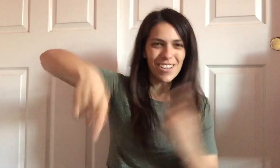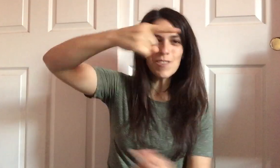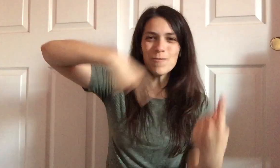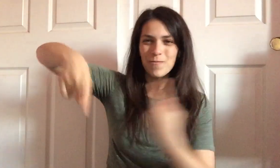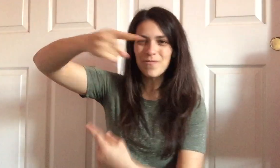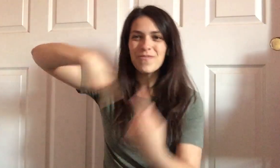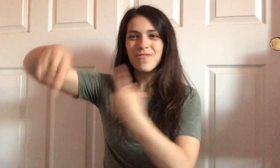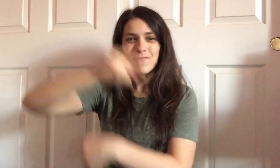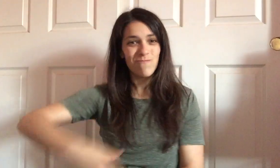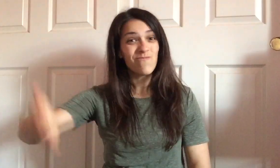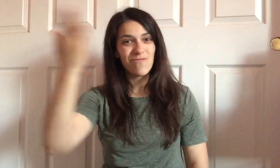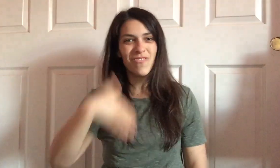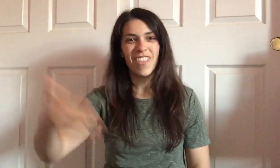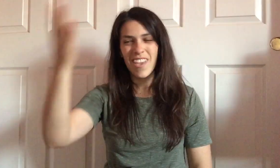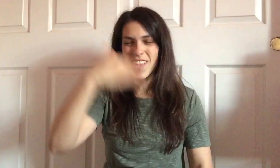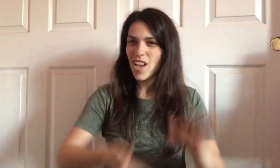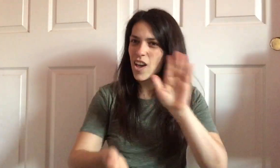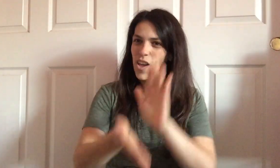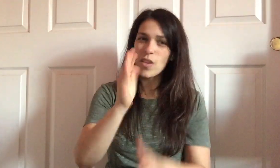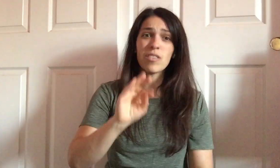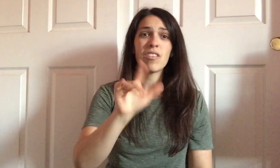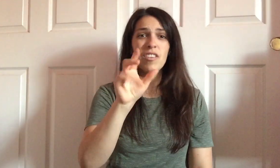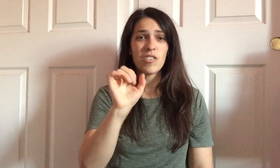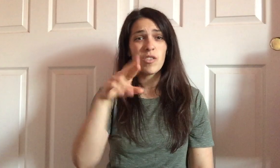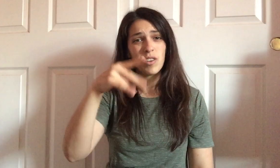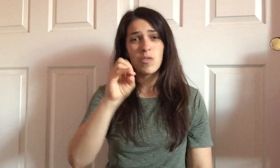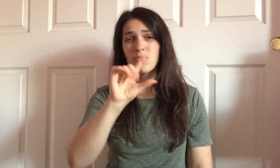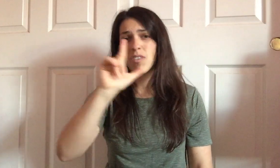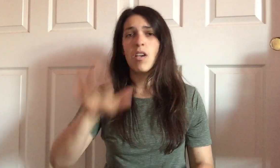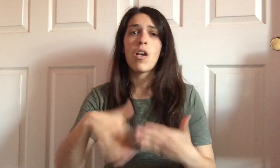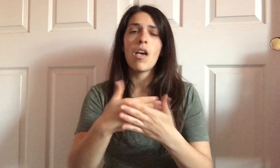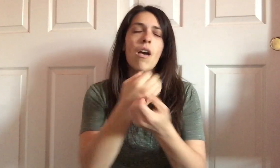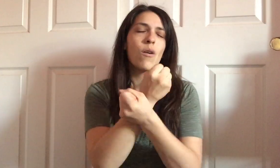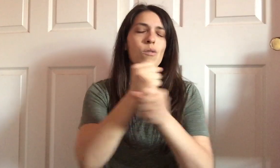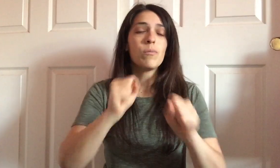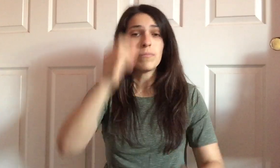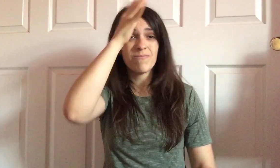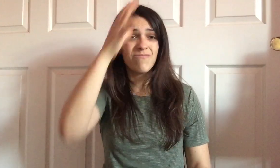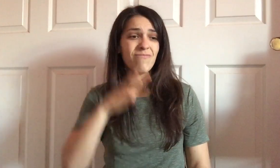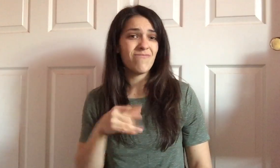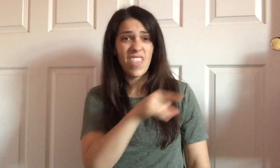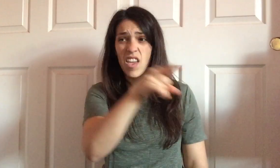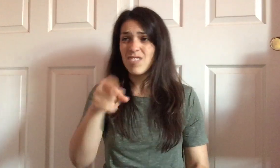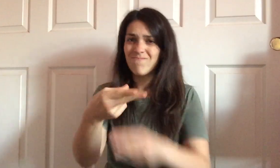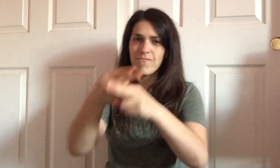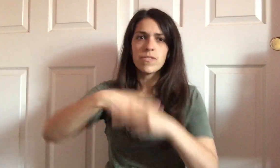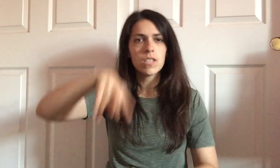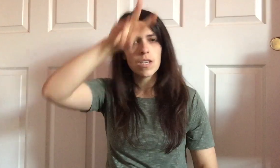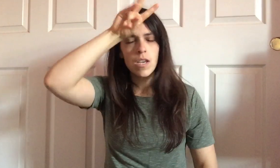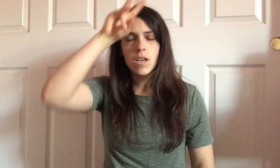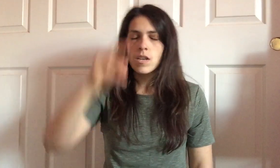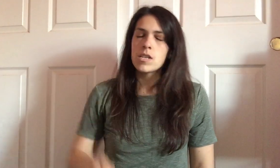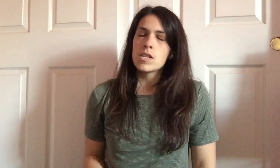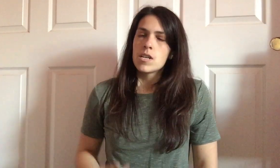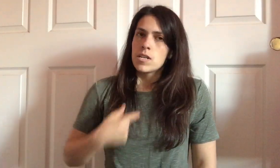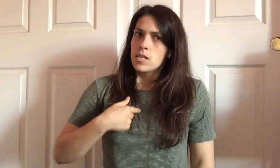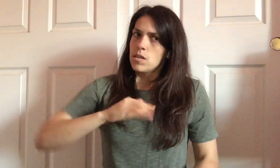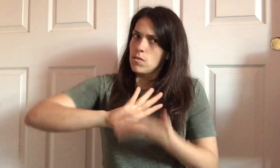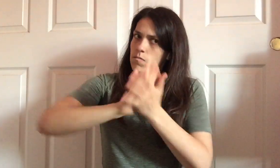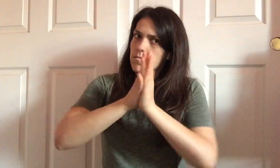and all the way to Dublin White for all the rap. Puck of Liverpool, and the boys safe, they landed, called myself a fool. Puck the law